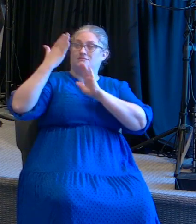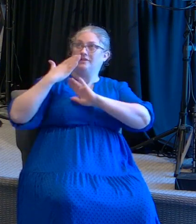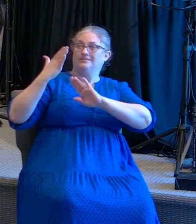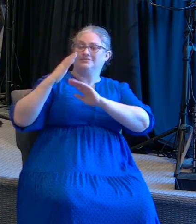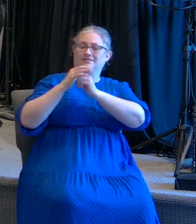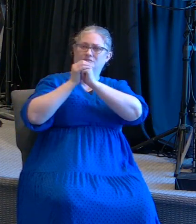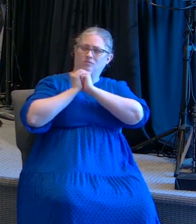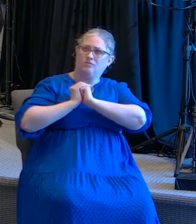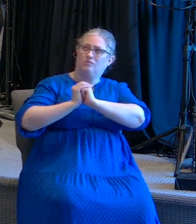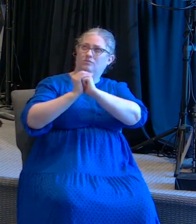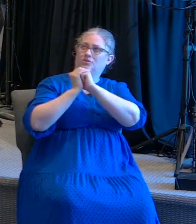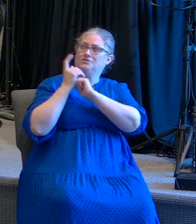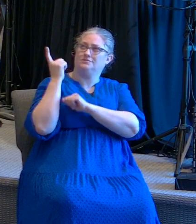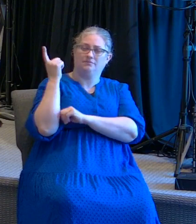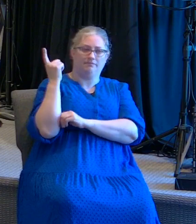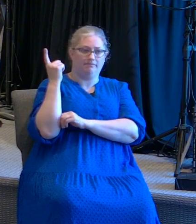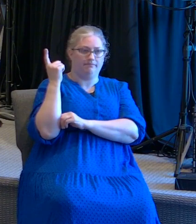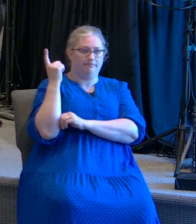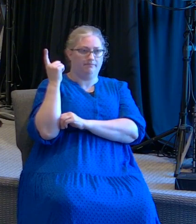Him